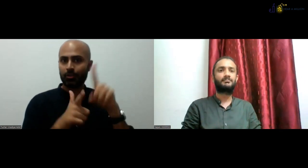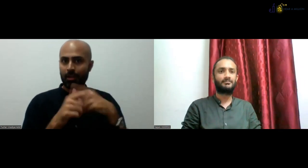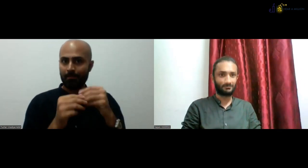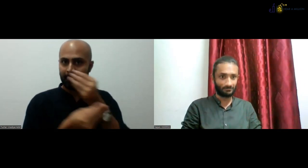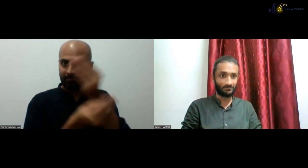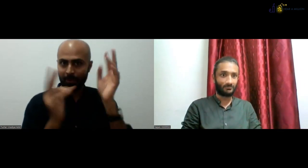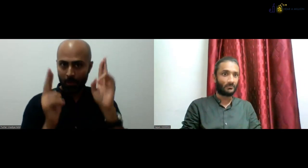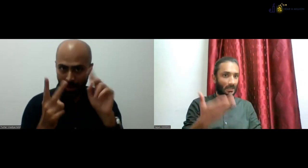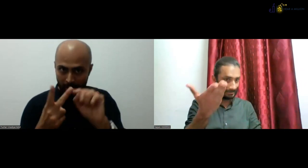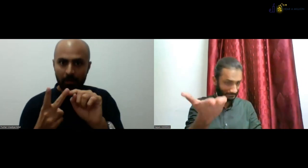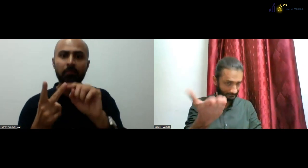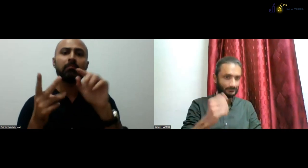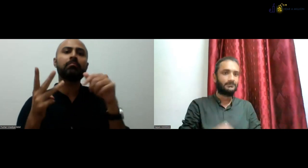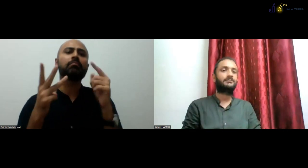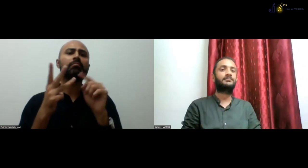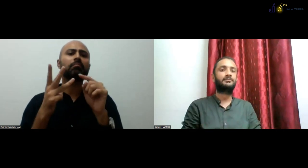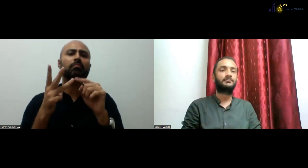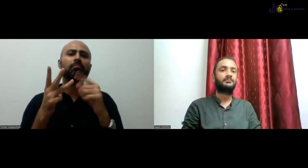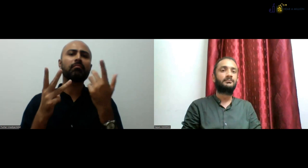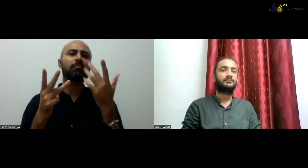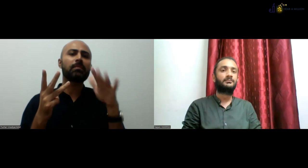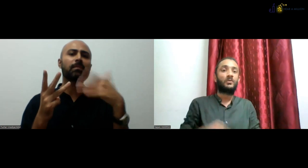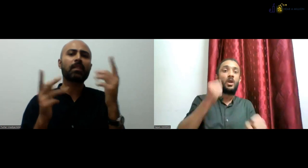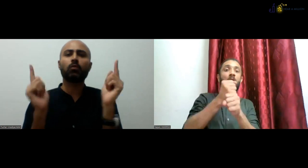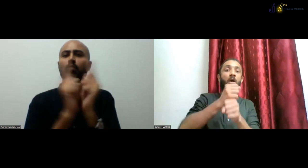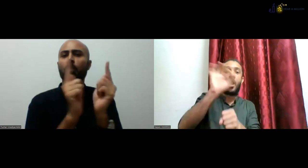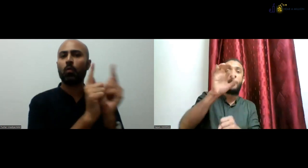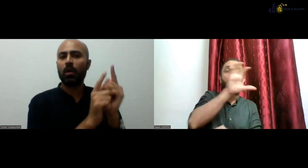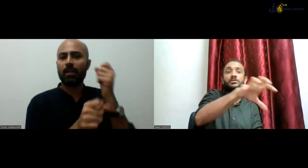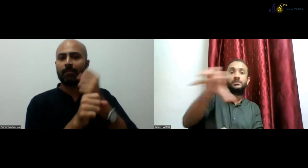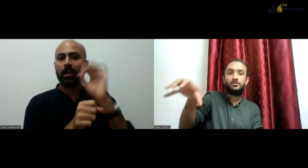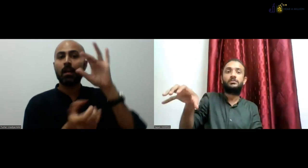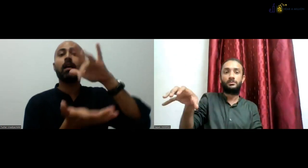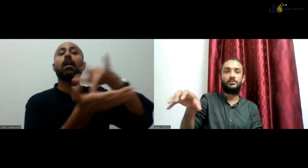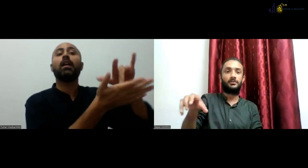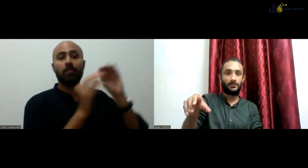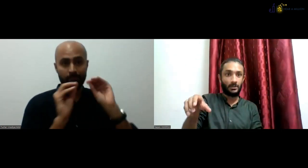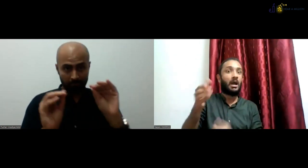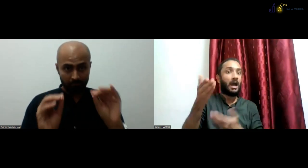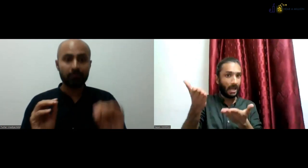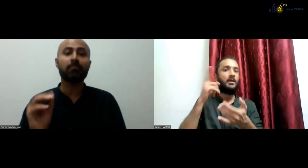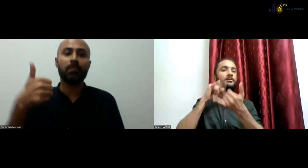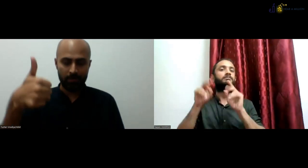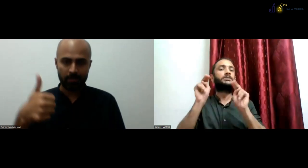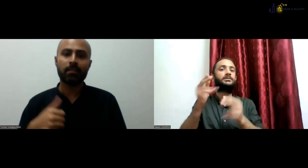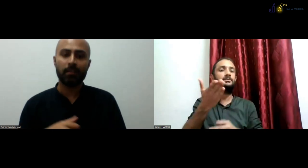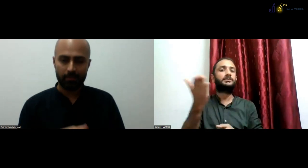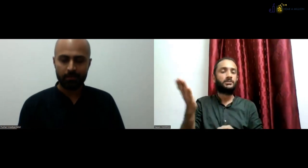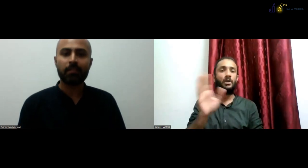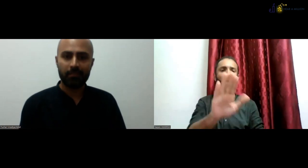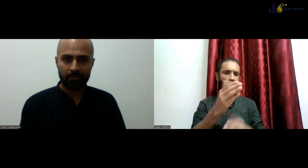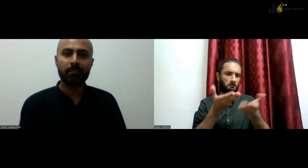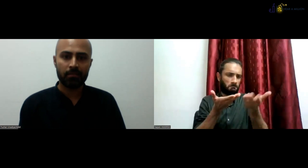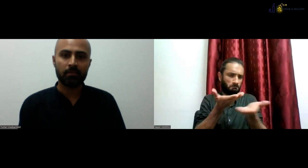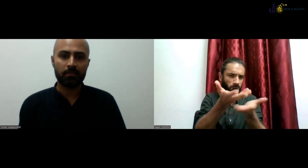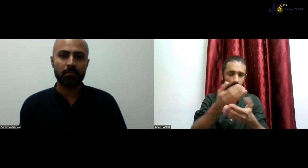So in schools, have the school might provide the job opportunities, or maybe they can get the contractual